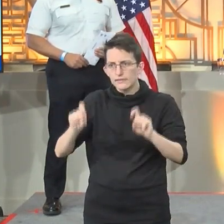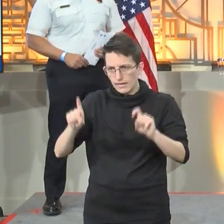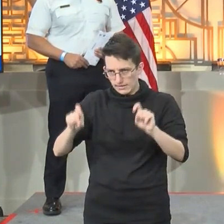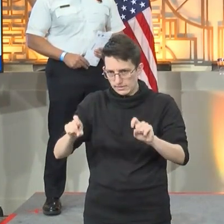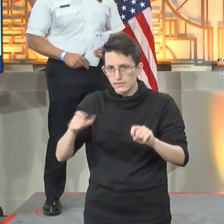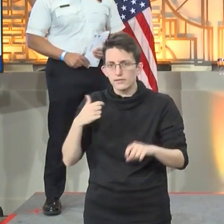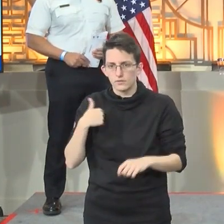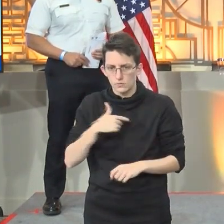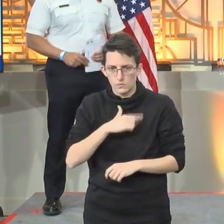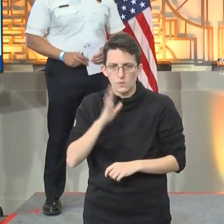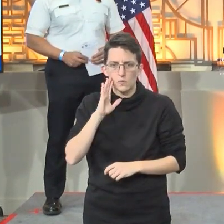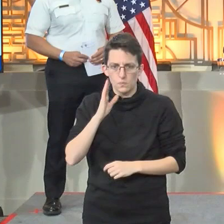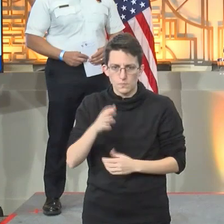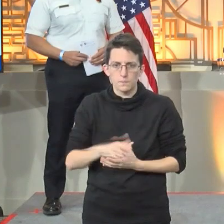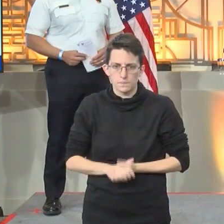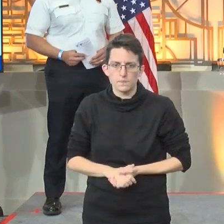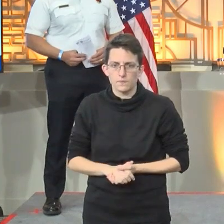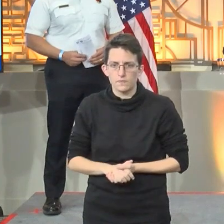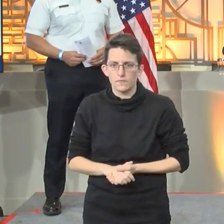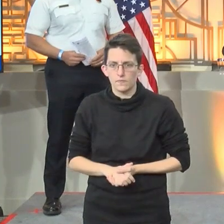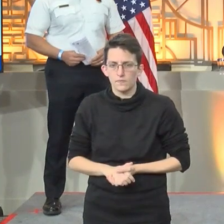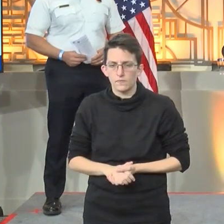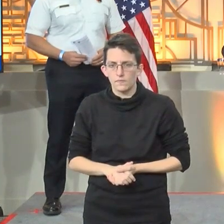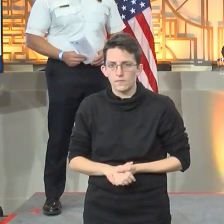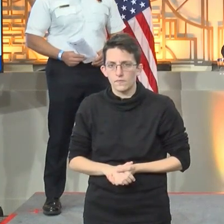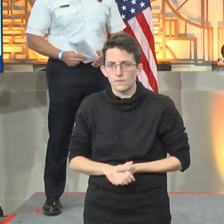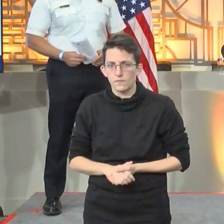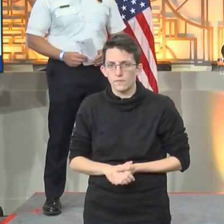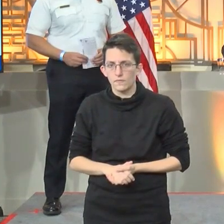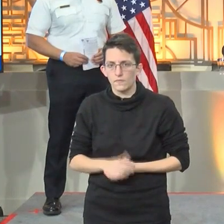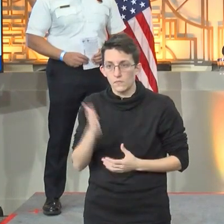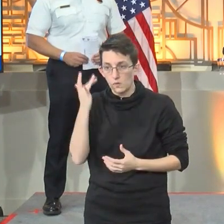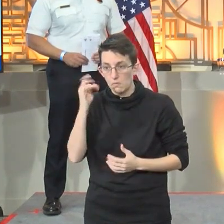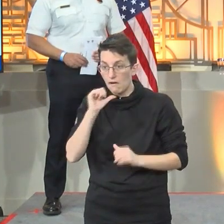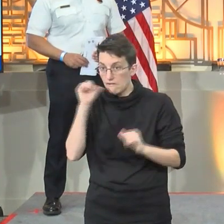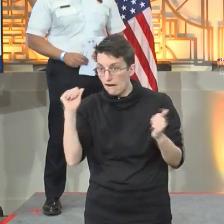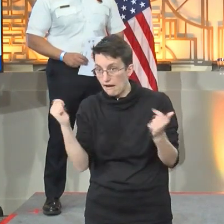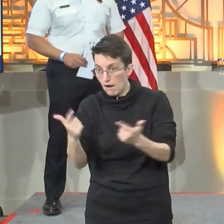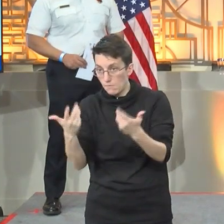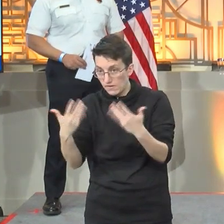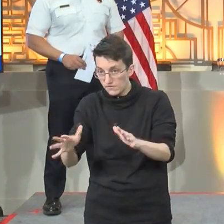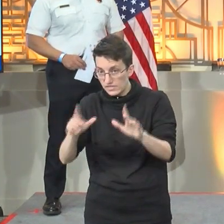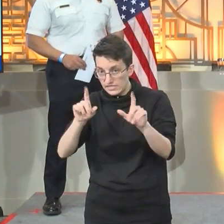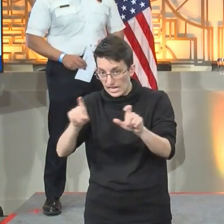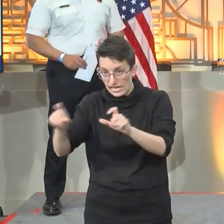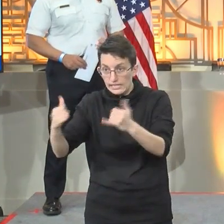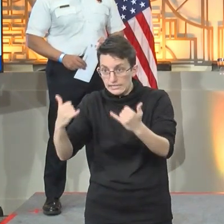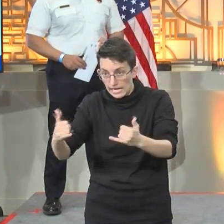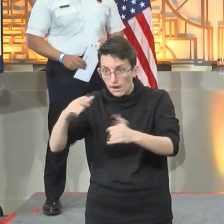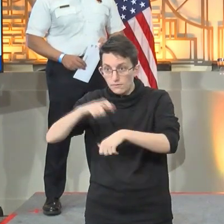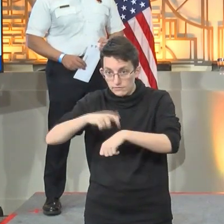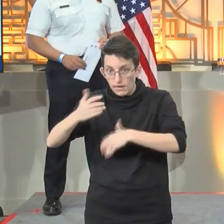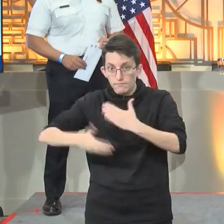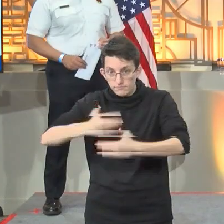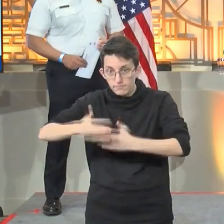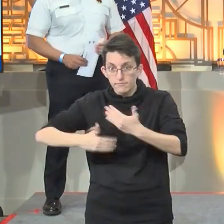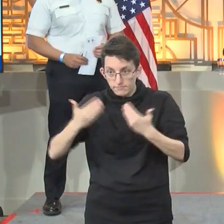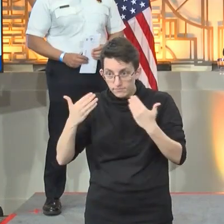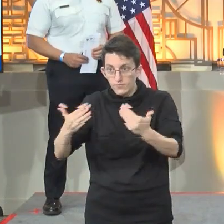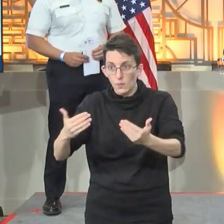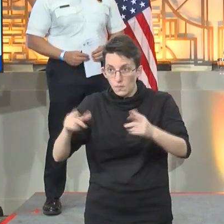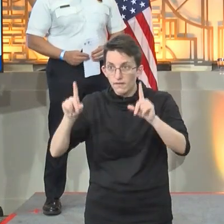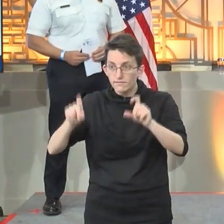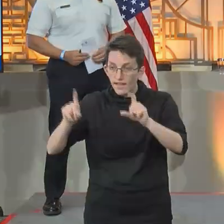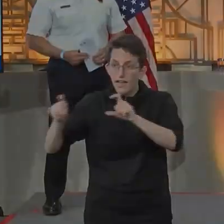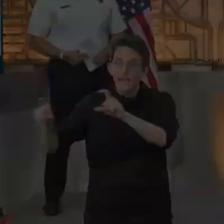we will do that because, unfortunately, not everybody is taking advantage of it. So let's go ahead and take advantage of it. Now is the time. We're moving in the right direction. Let us not